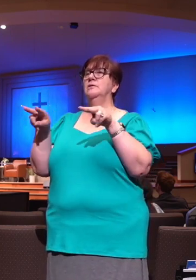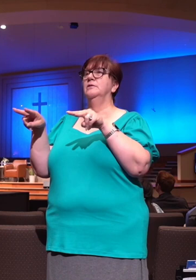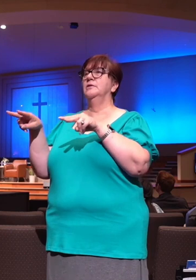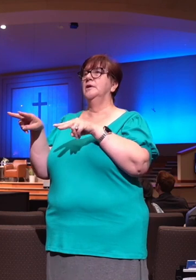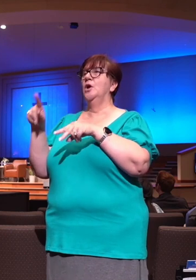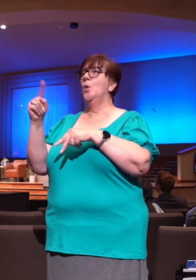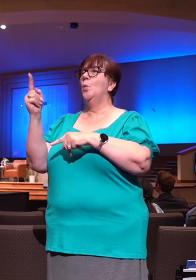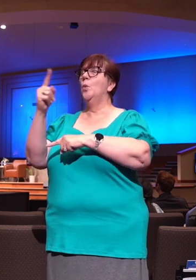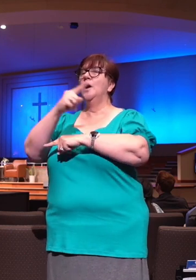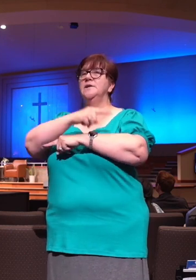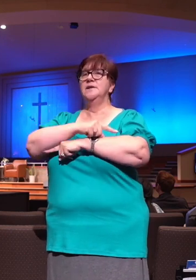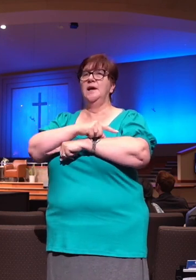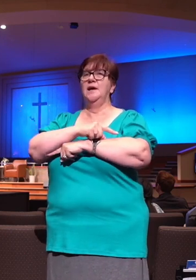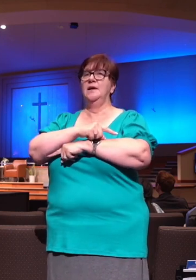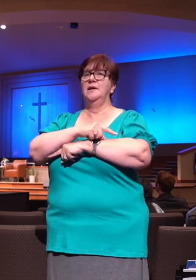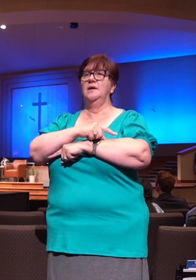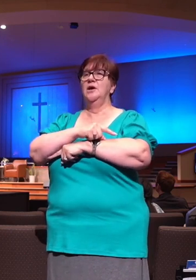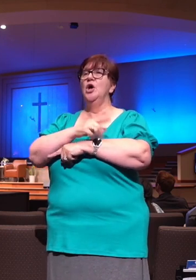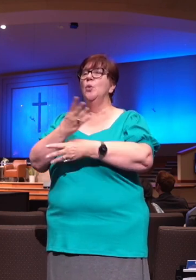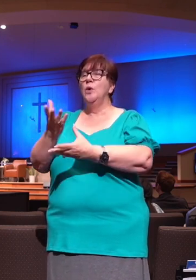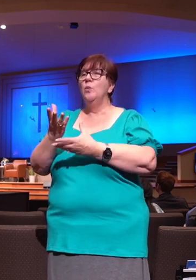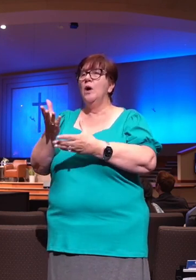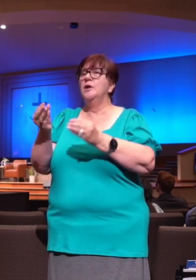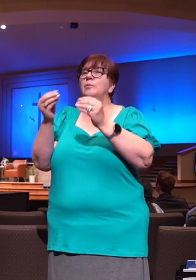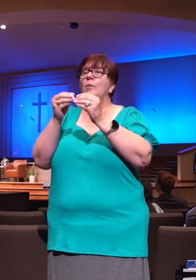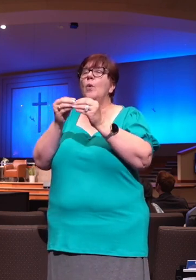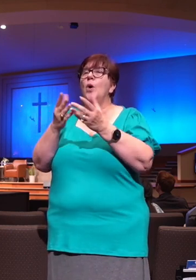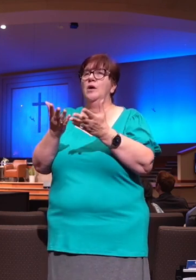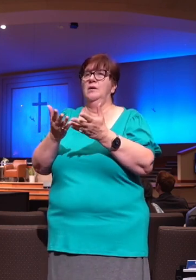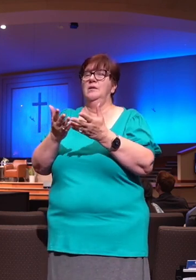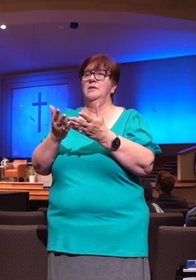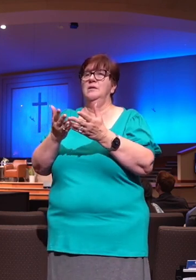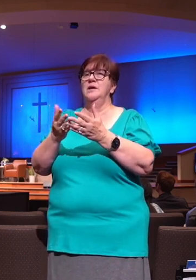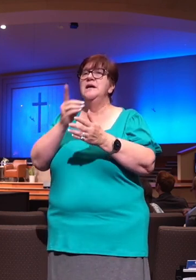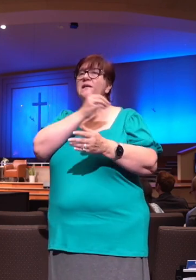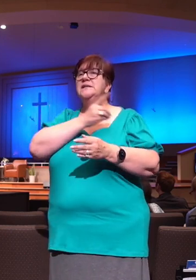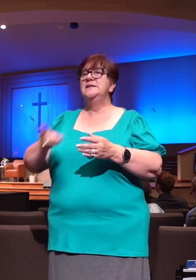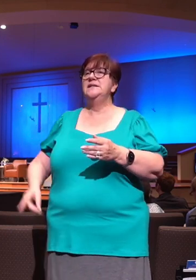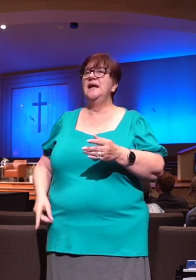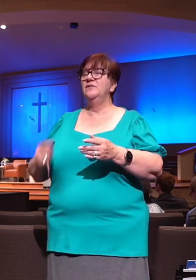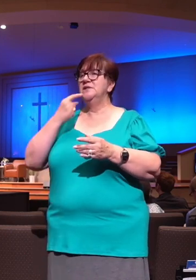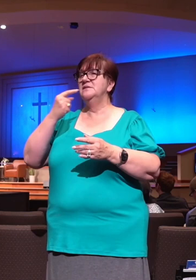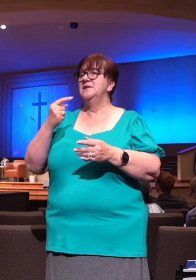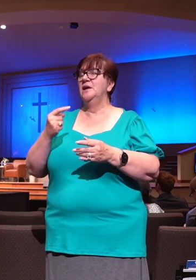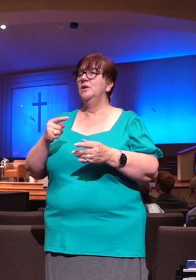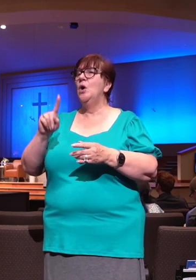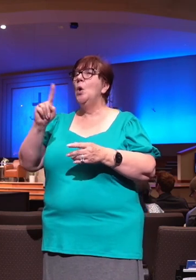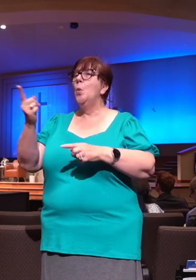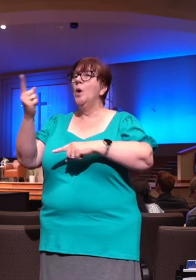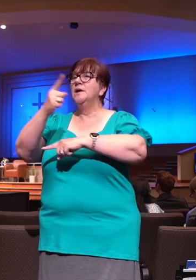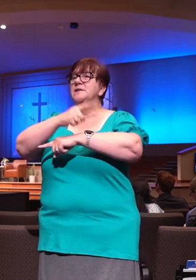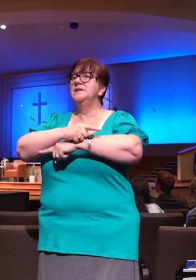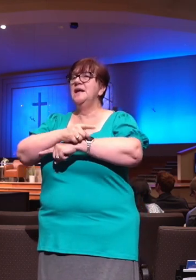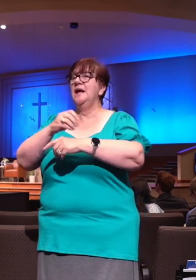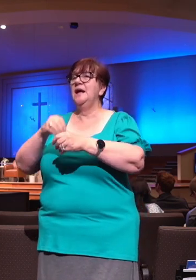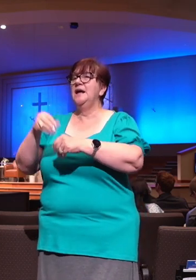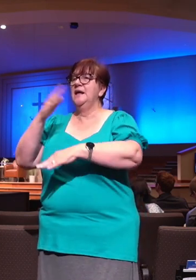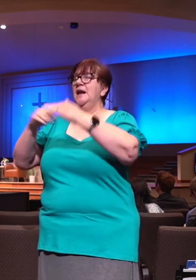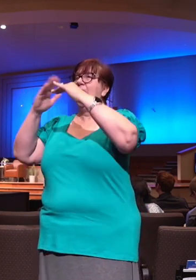was one day. And it left us wanting more, right? What David said was, a day in thy courts is better than